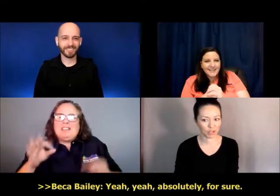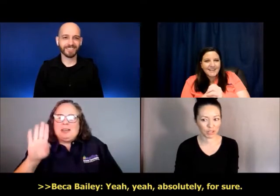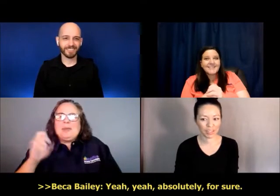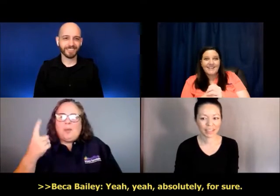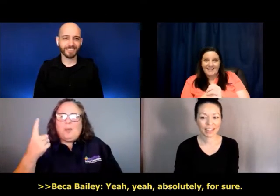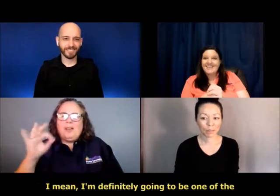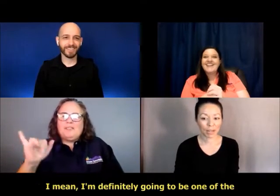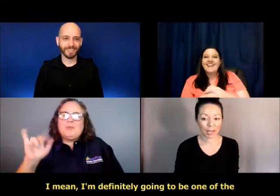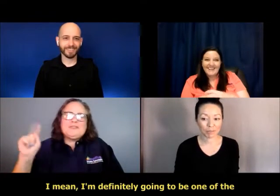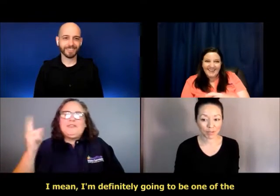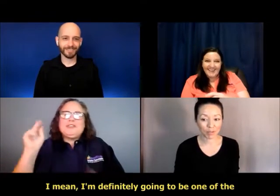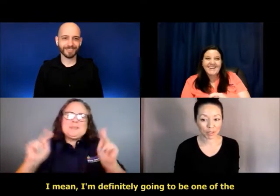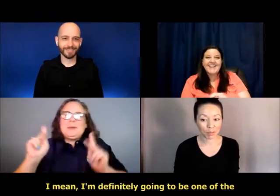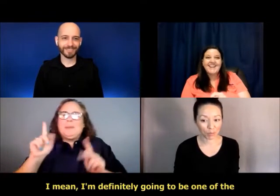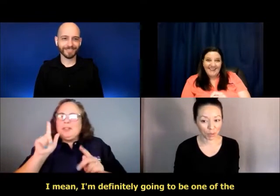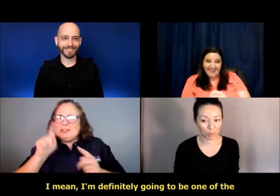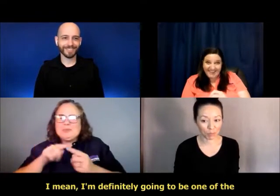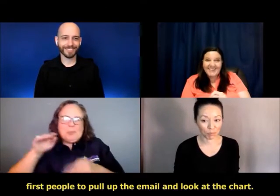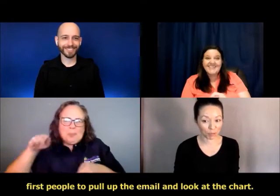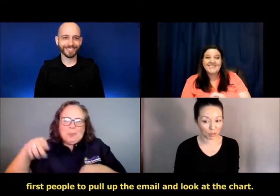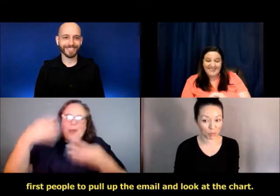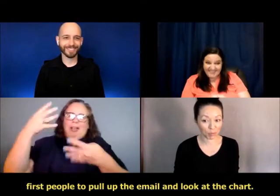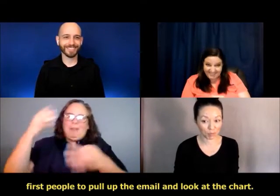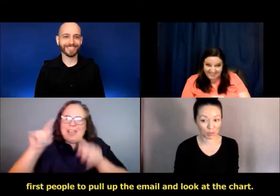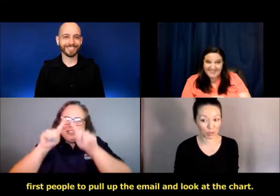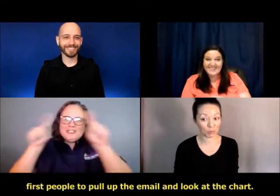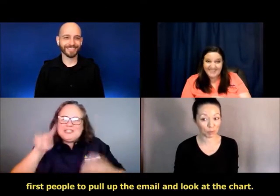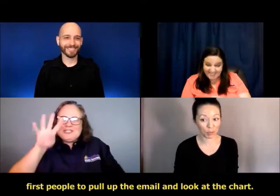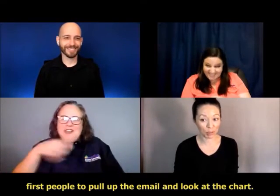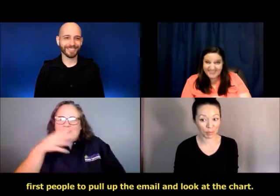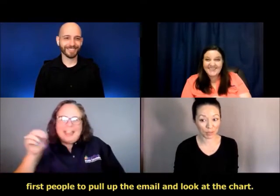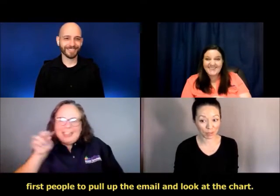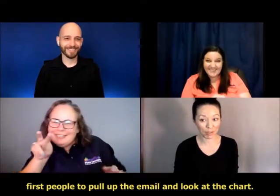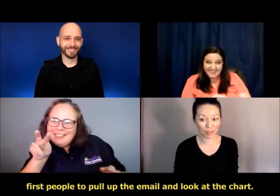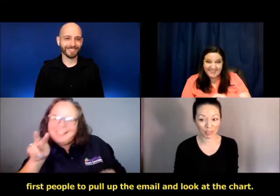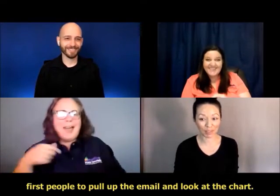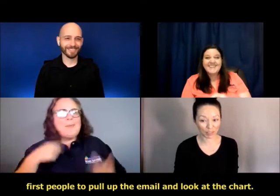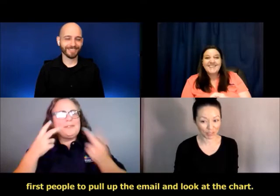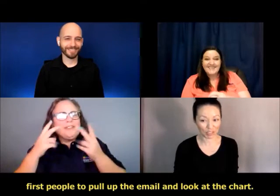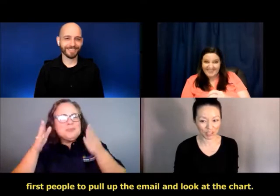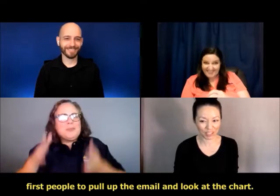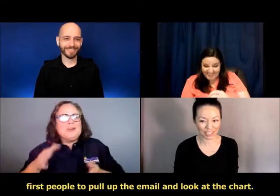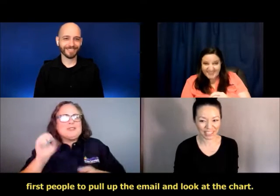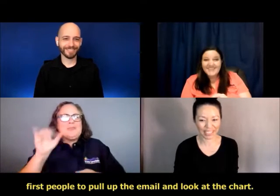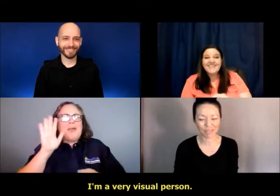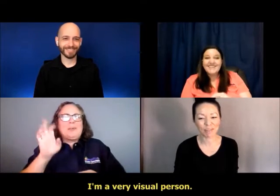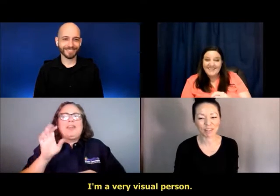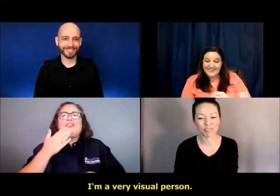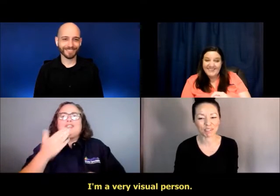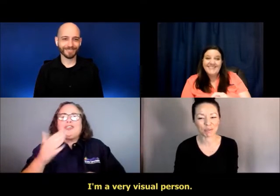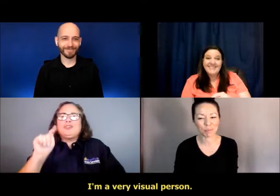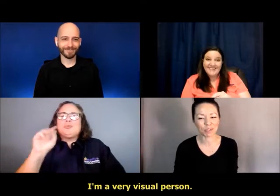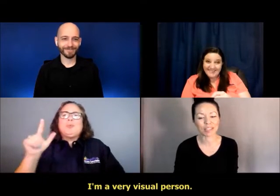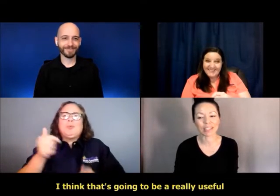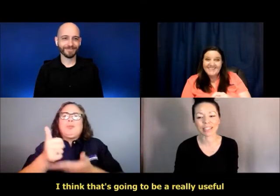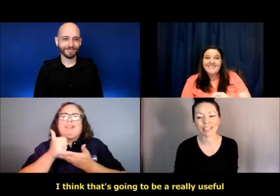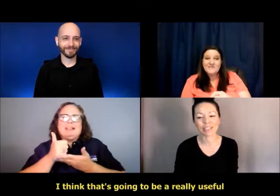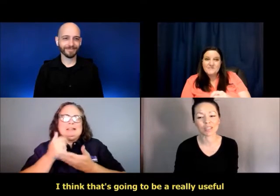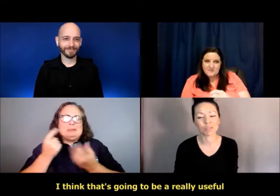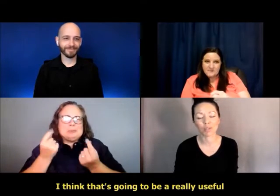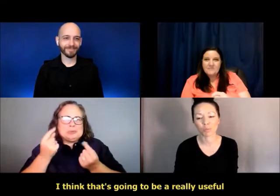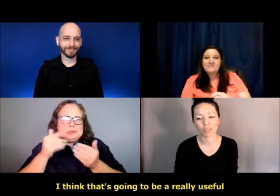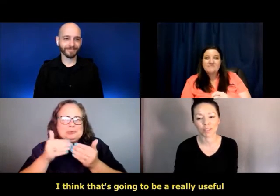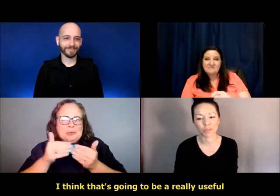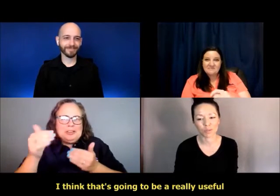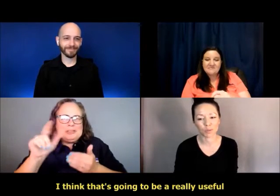Yeah, for sure. I mean, I'm definitely going to be one of the first people to pull up the email and look at the chart. I'm a very visual person. I think